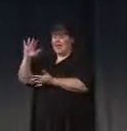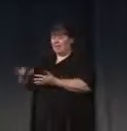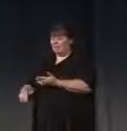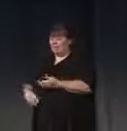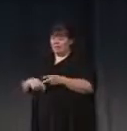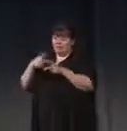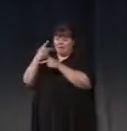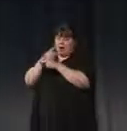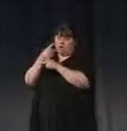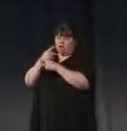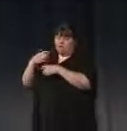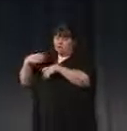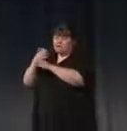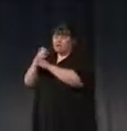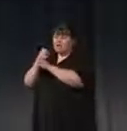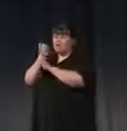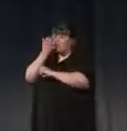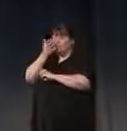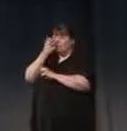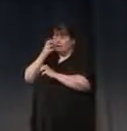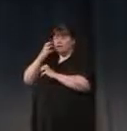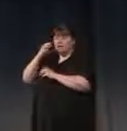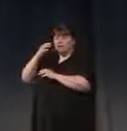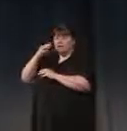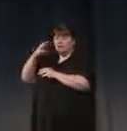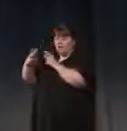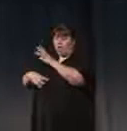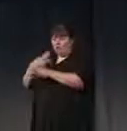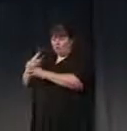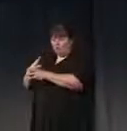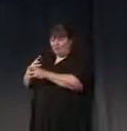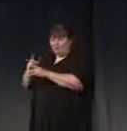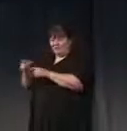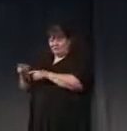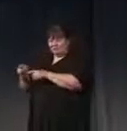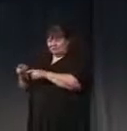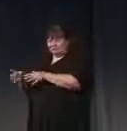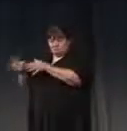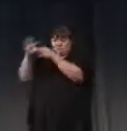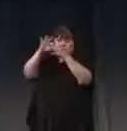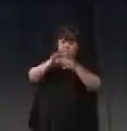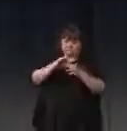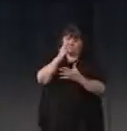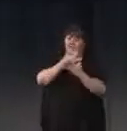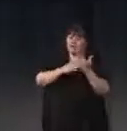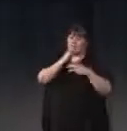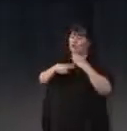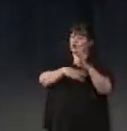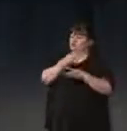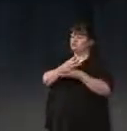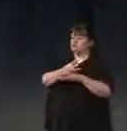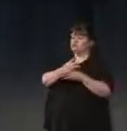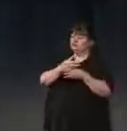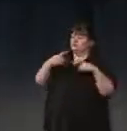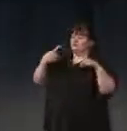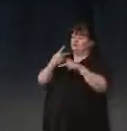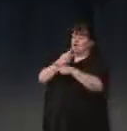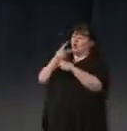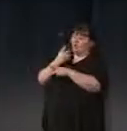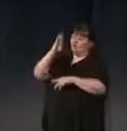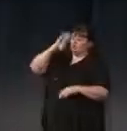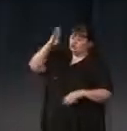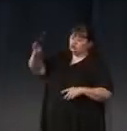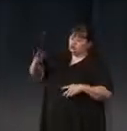crisis, and global warming, being figured as rooted in this problem of computing the future and